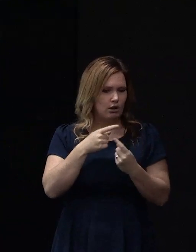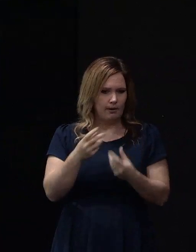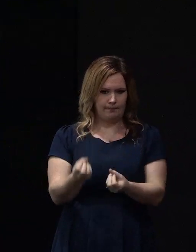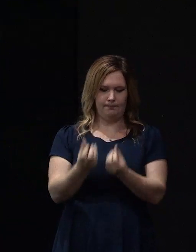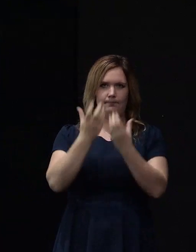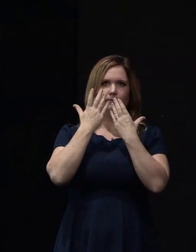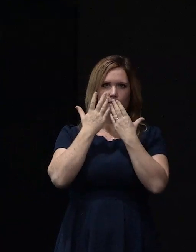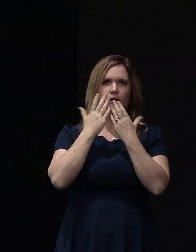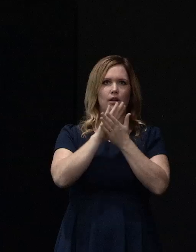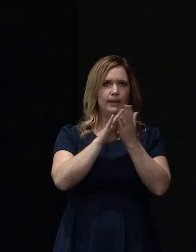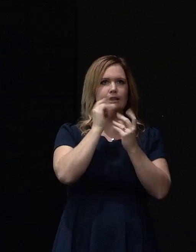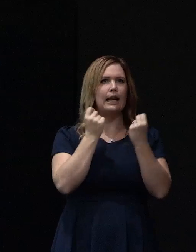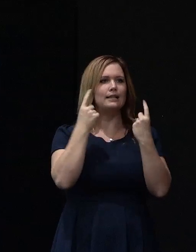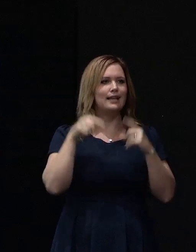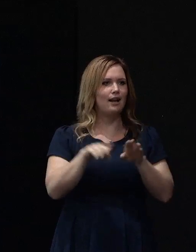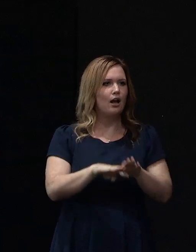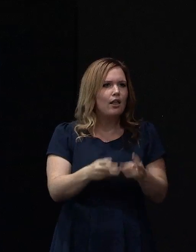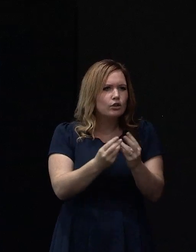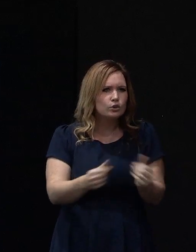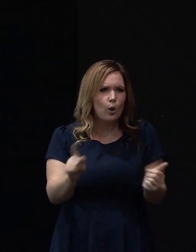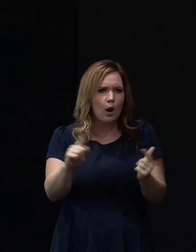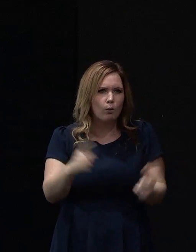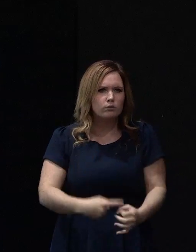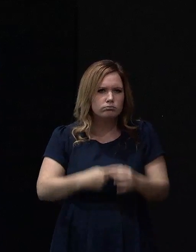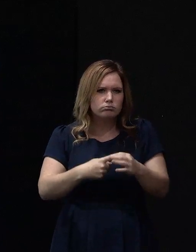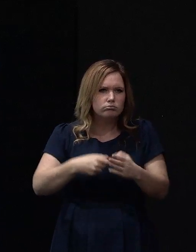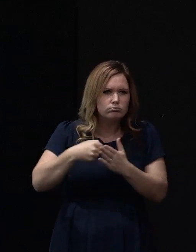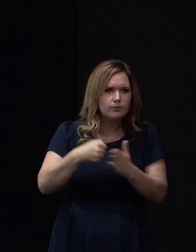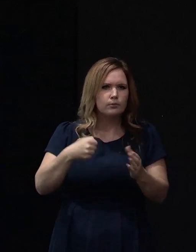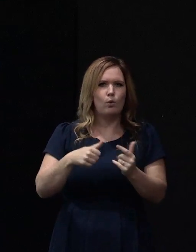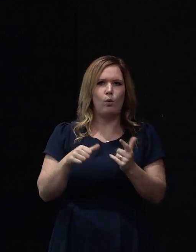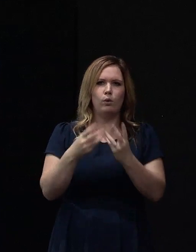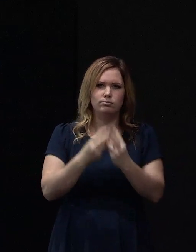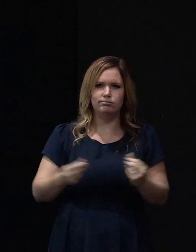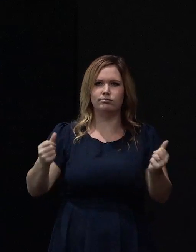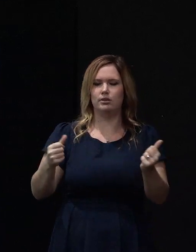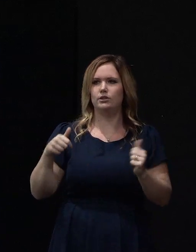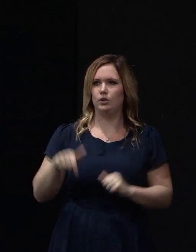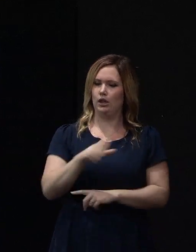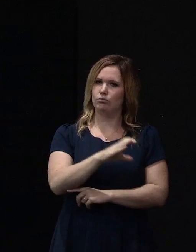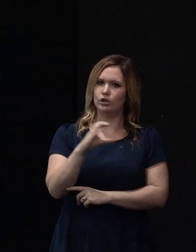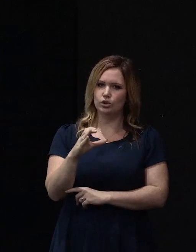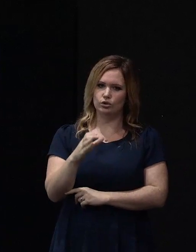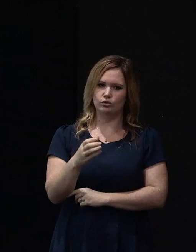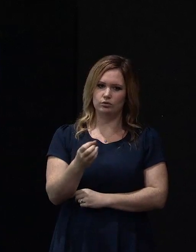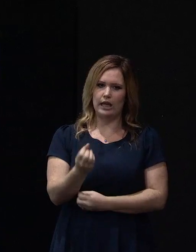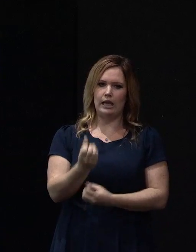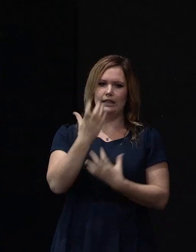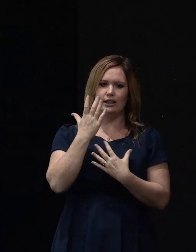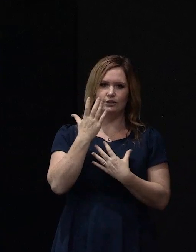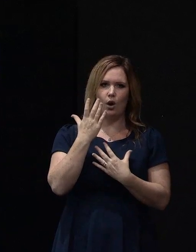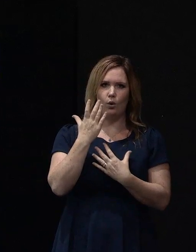to understand the characteristics of the soil and particularly in Christchurch to help us predict